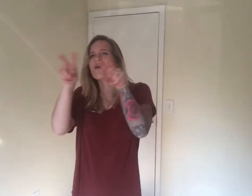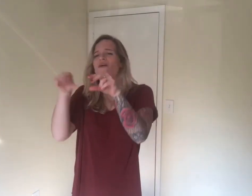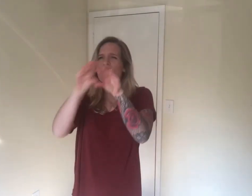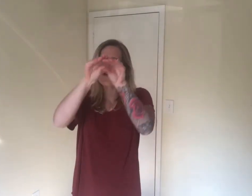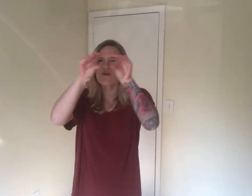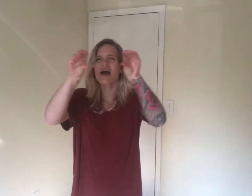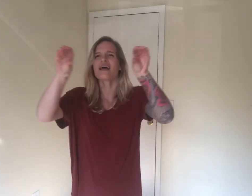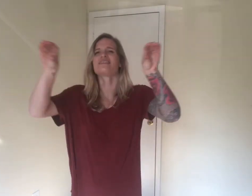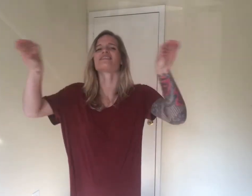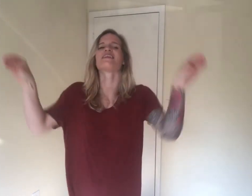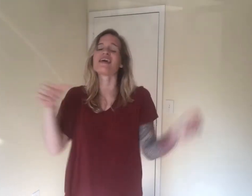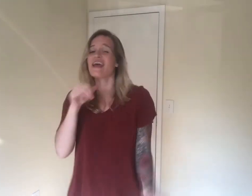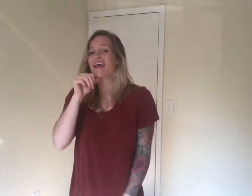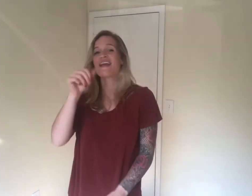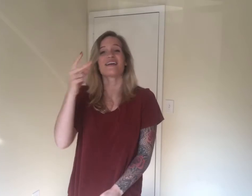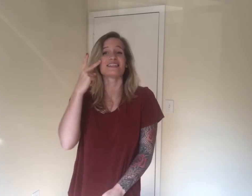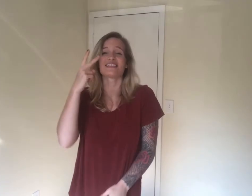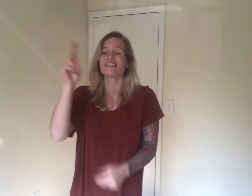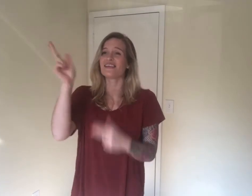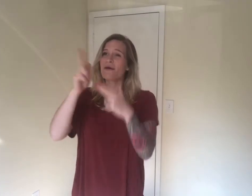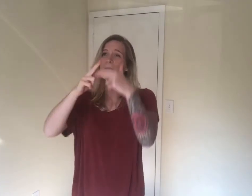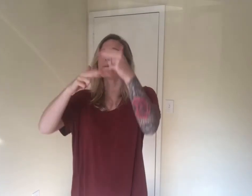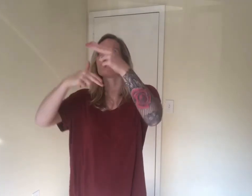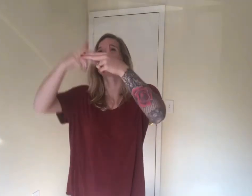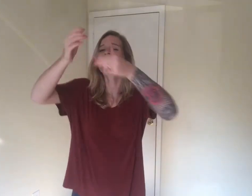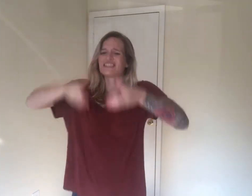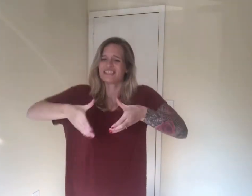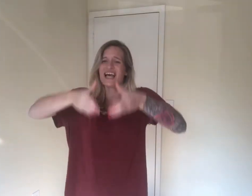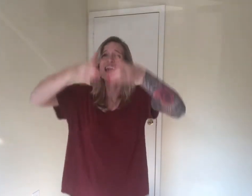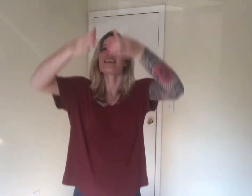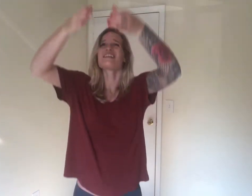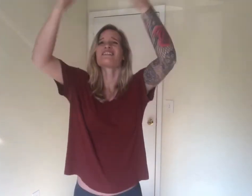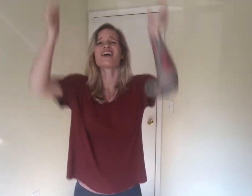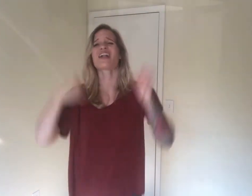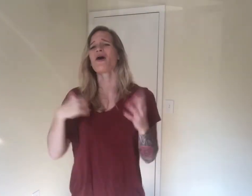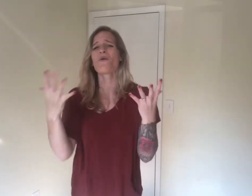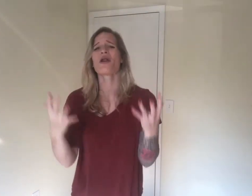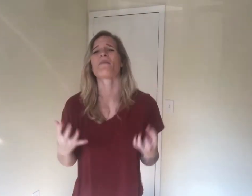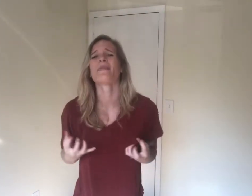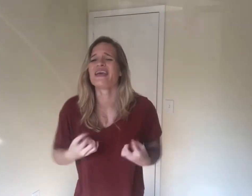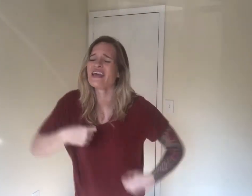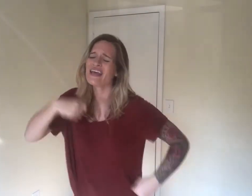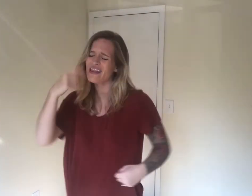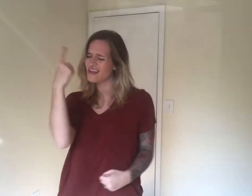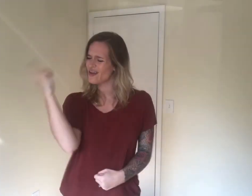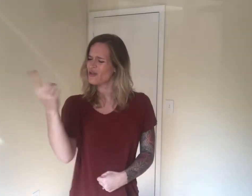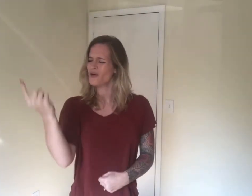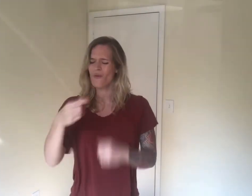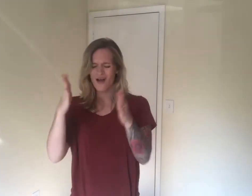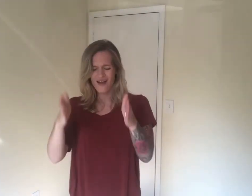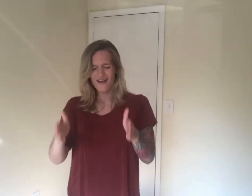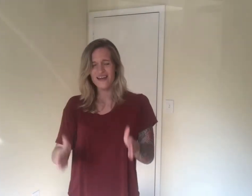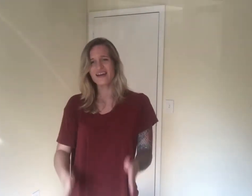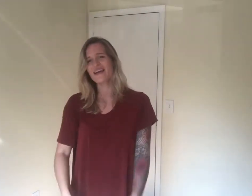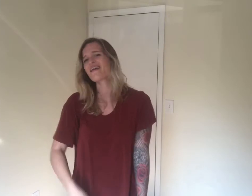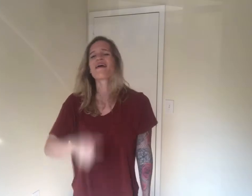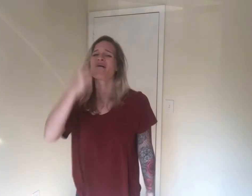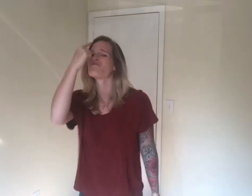horizon And not see a building standing tall I want to be the only one For